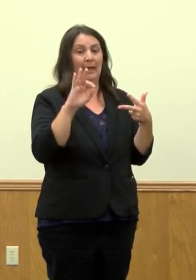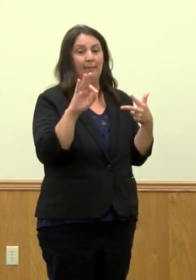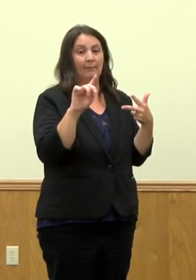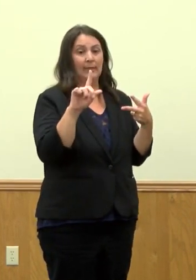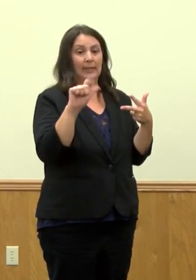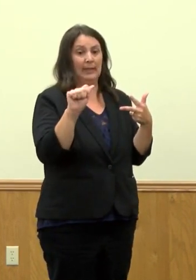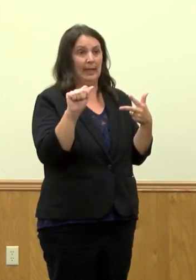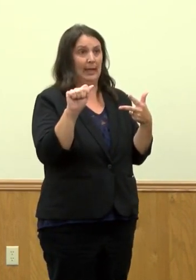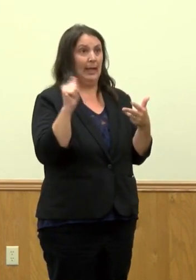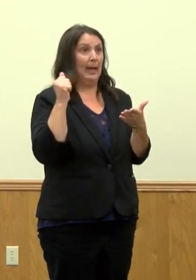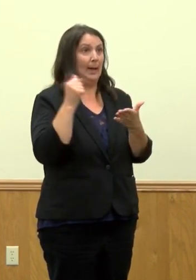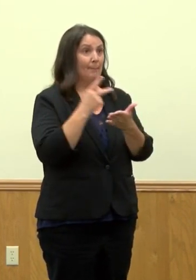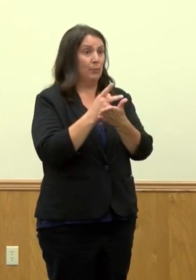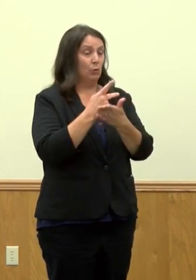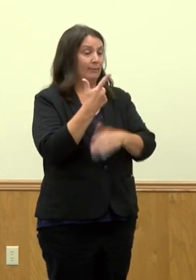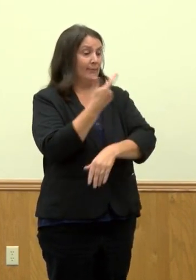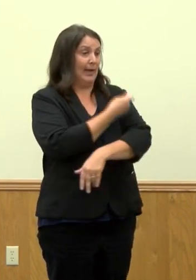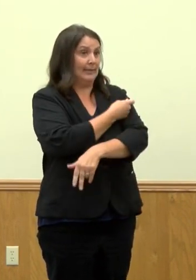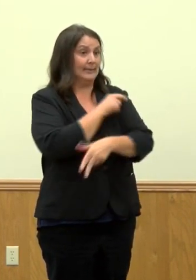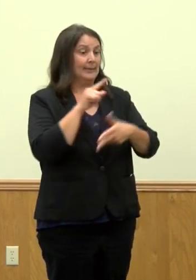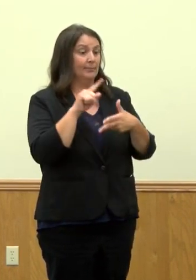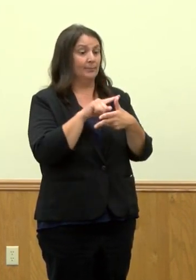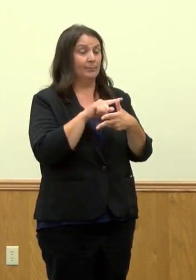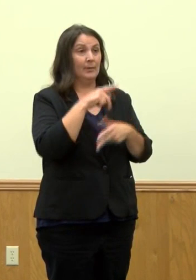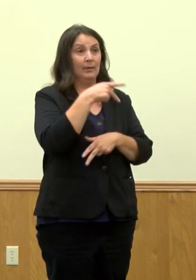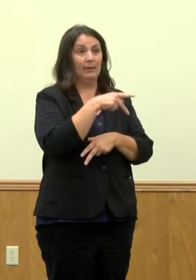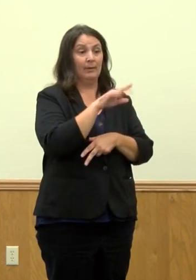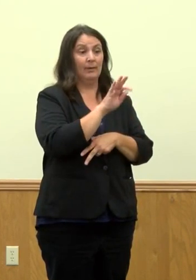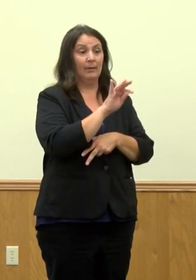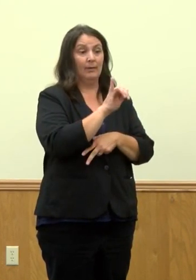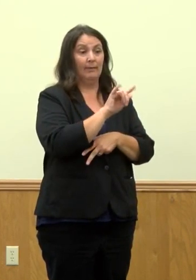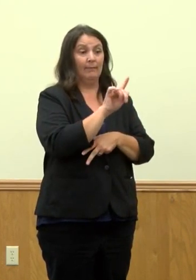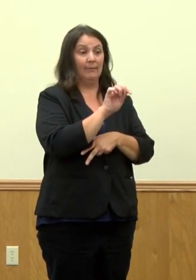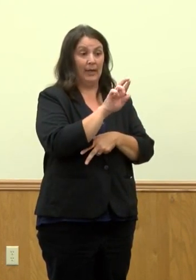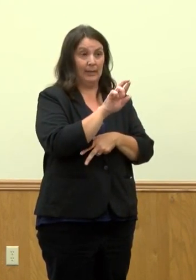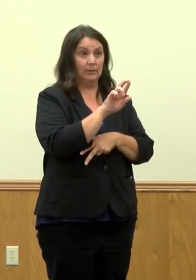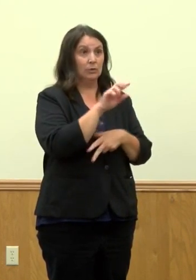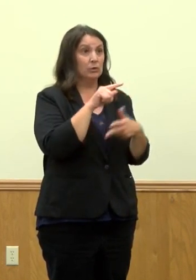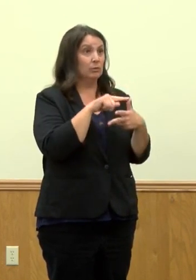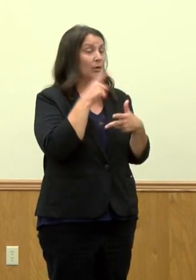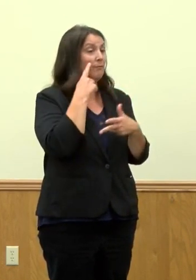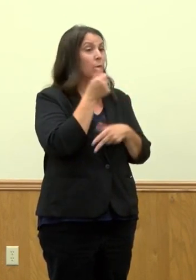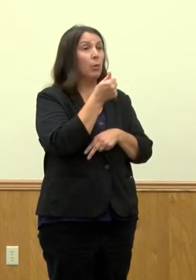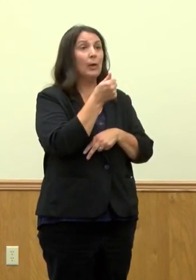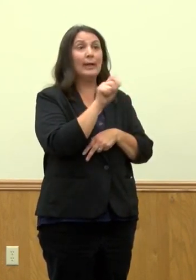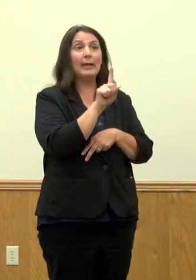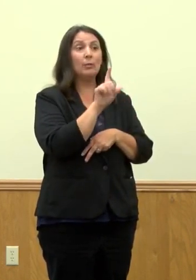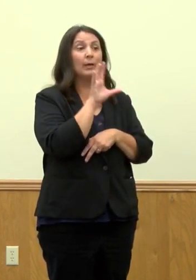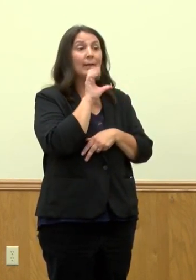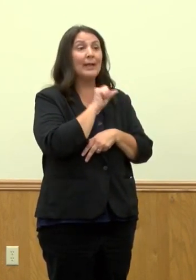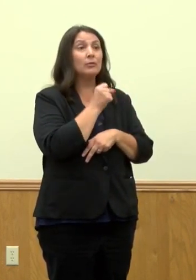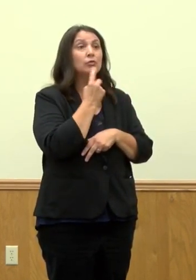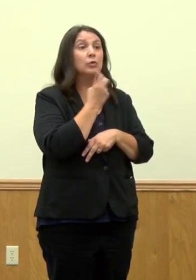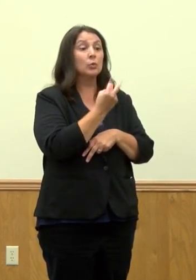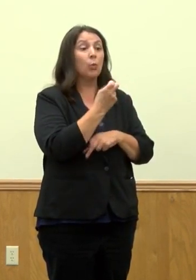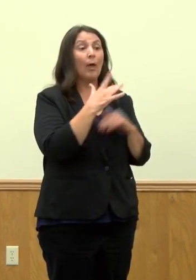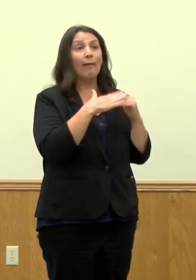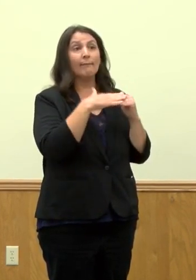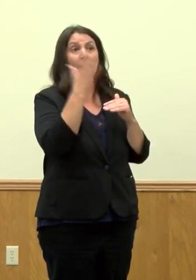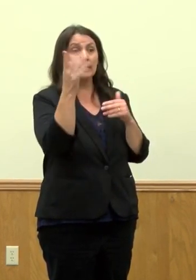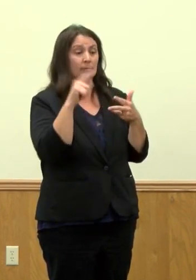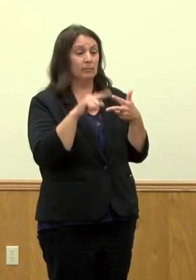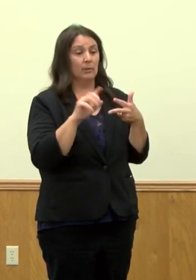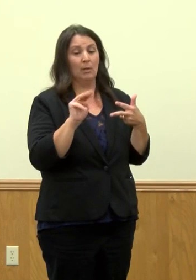vaccines. One is the Pfizer vaccine, which could be given for anyone age 12 and above. The